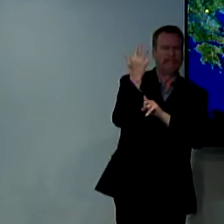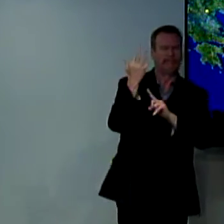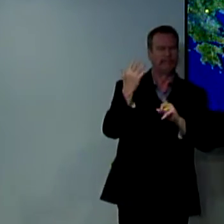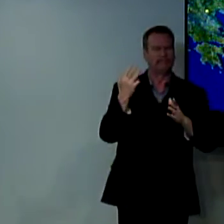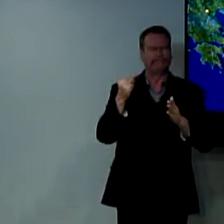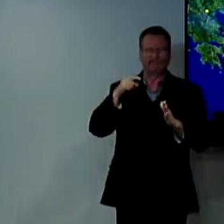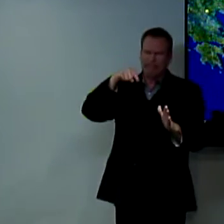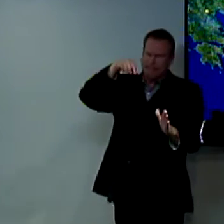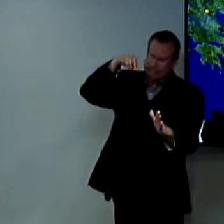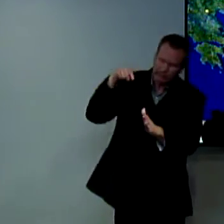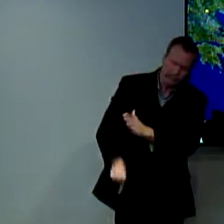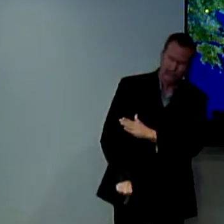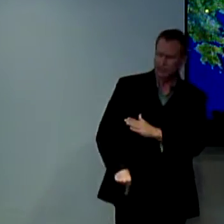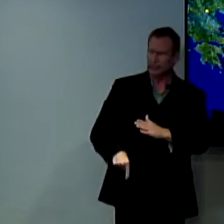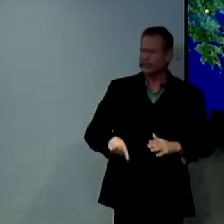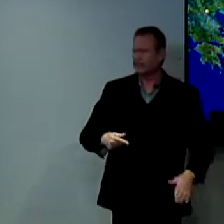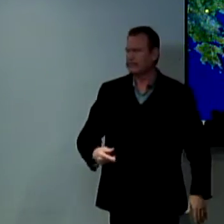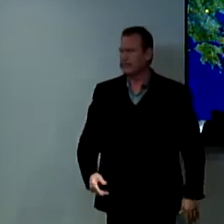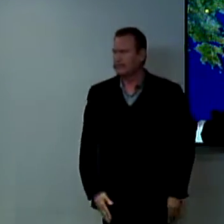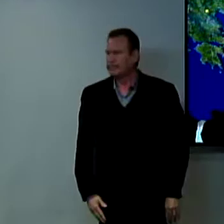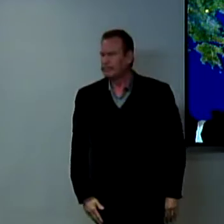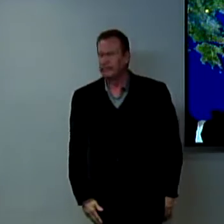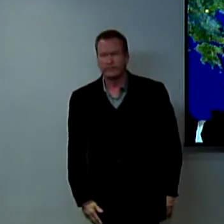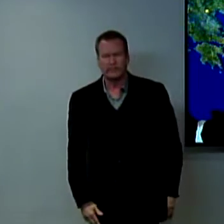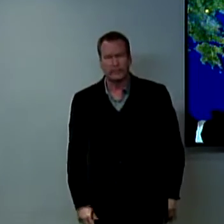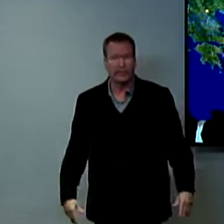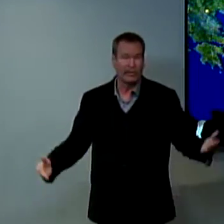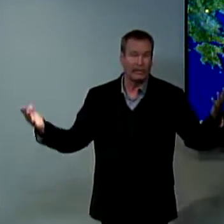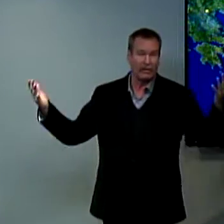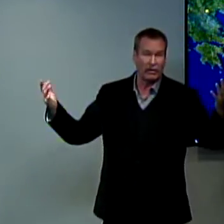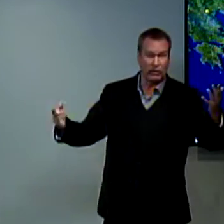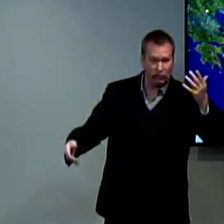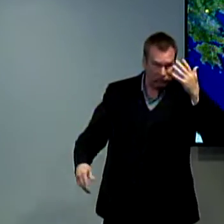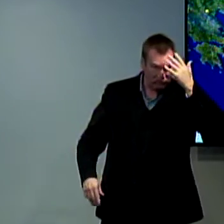and you know who knows what it was they wanted to do to them harm them kill them